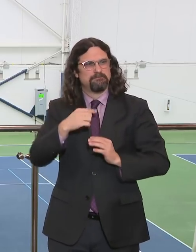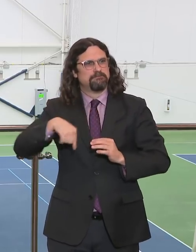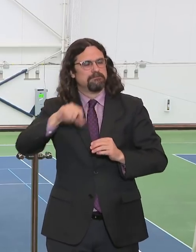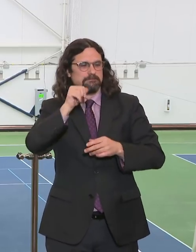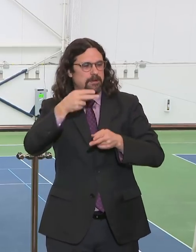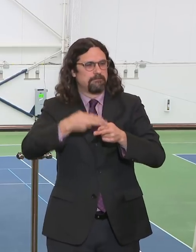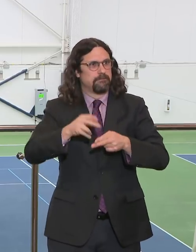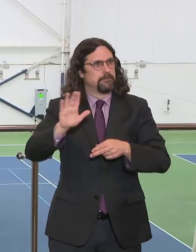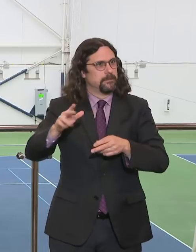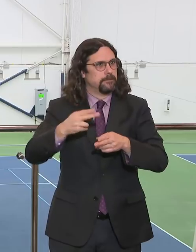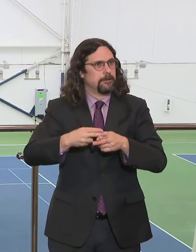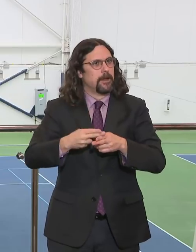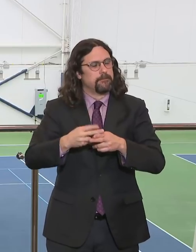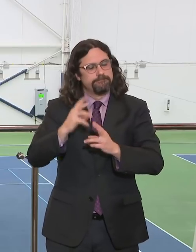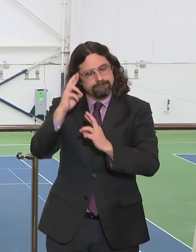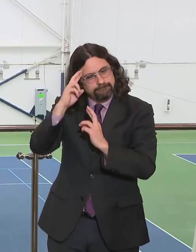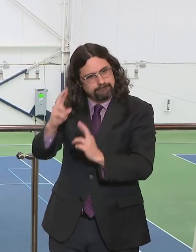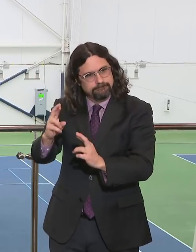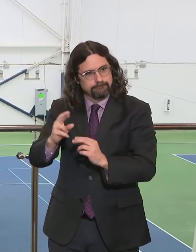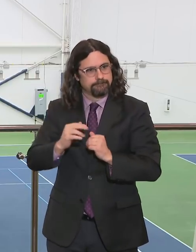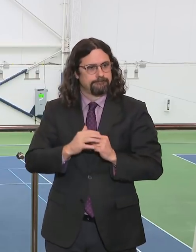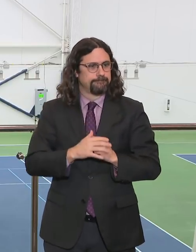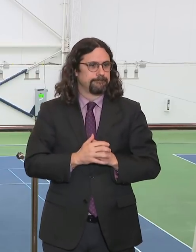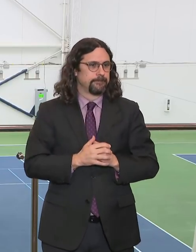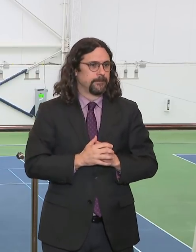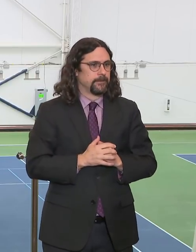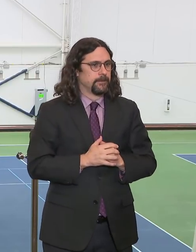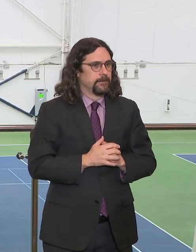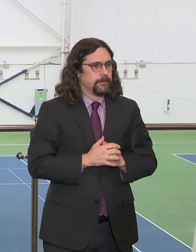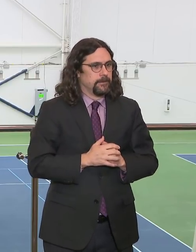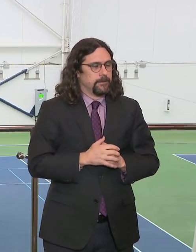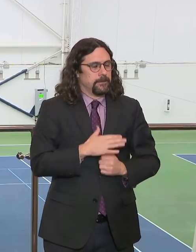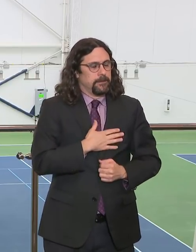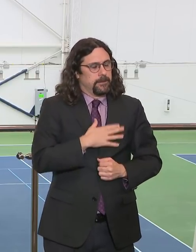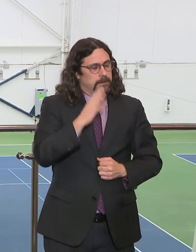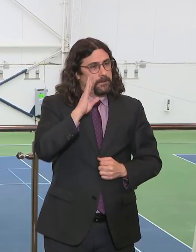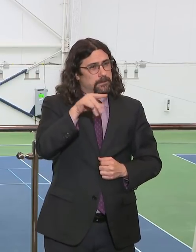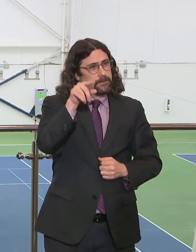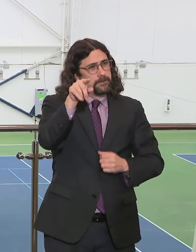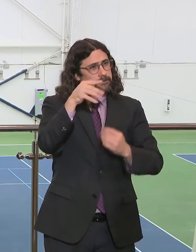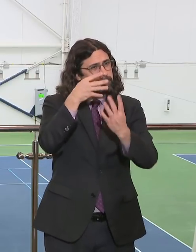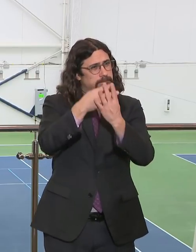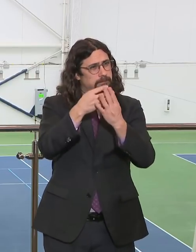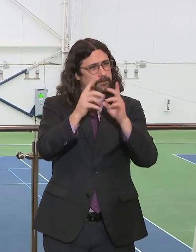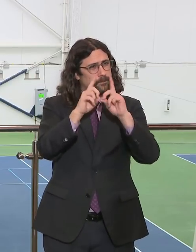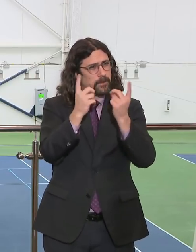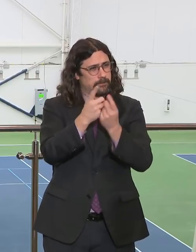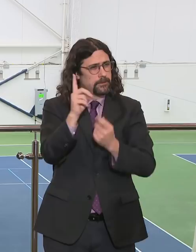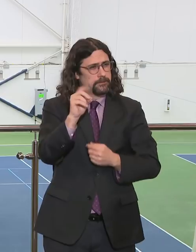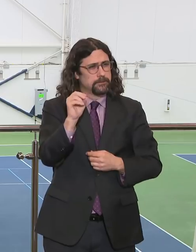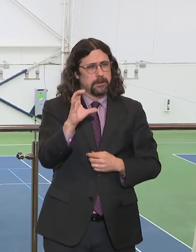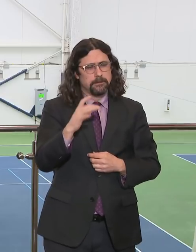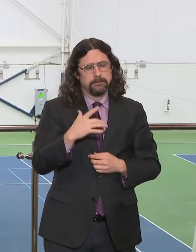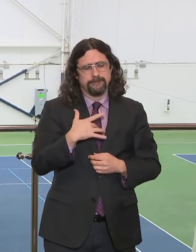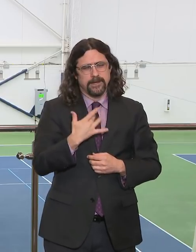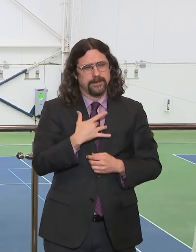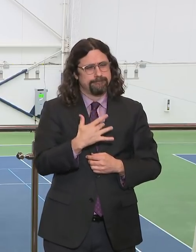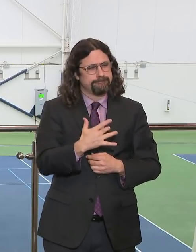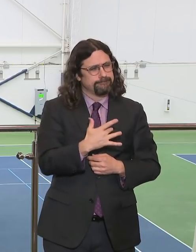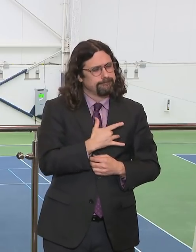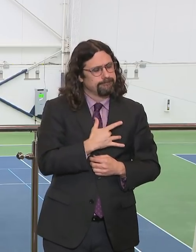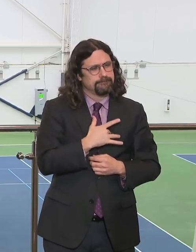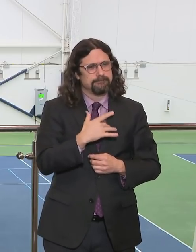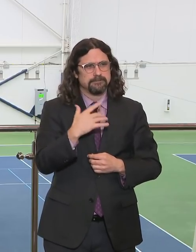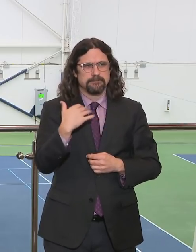everyone's feeling these losses right now and they're resolute that we have to keep fighting to protect everyone, the folks who work in our correction system